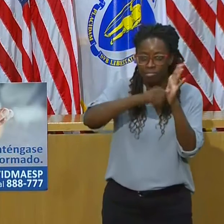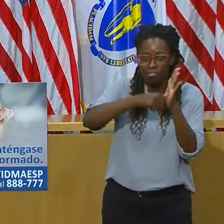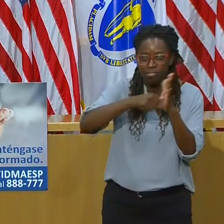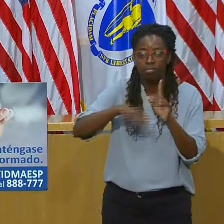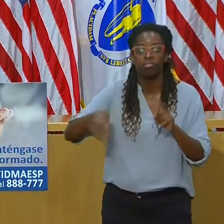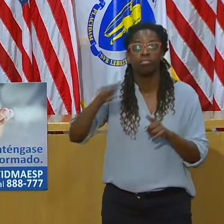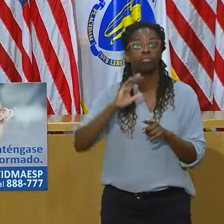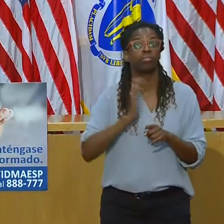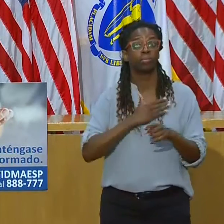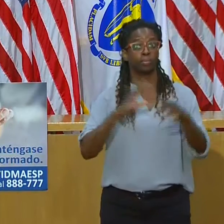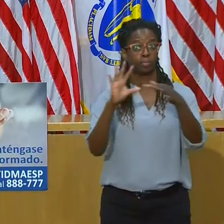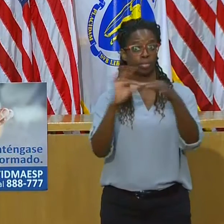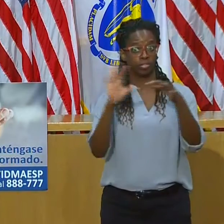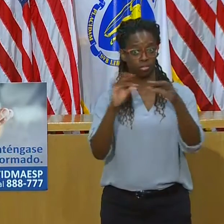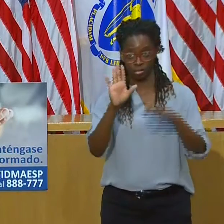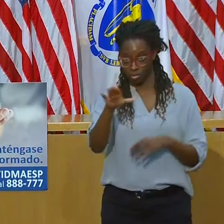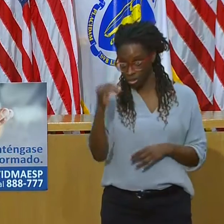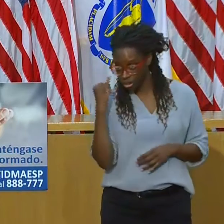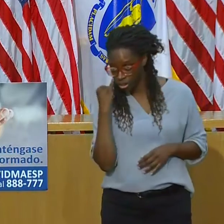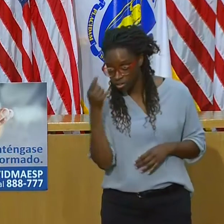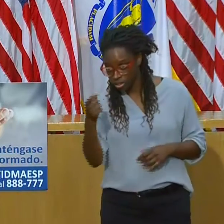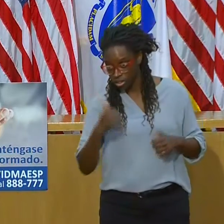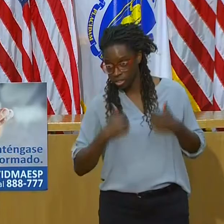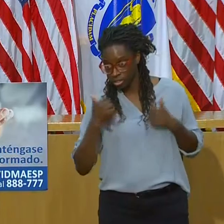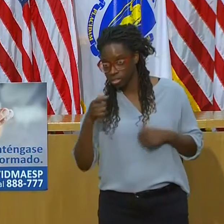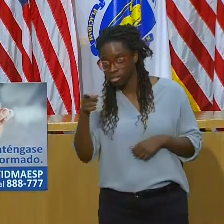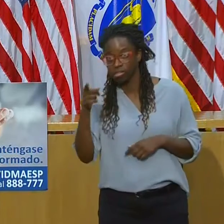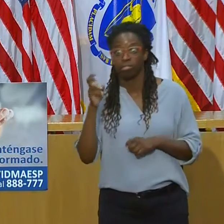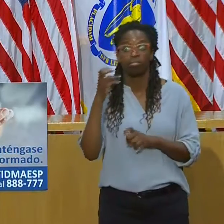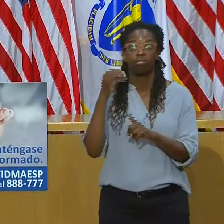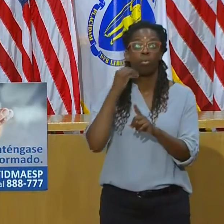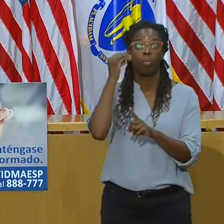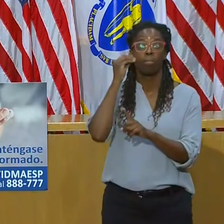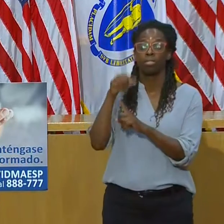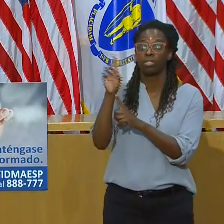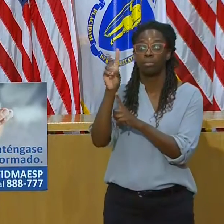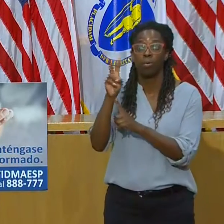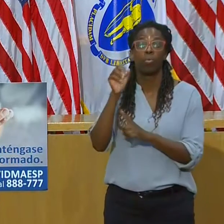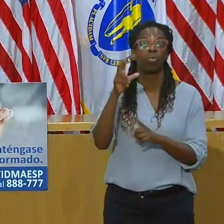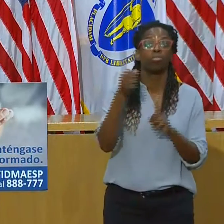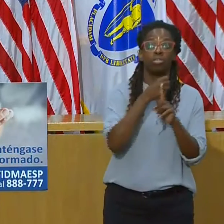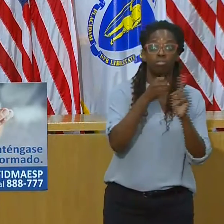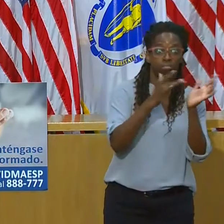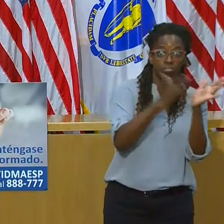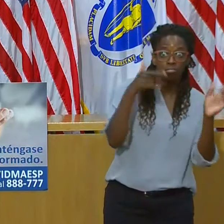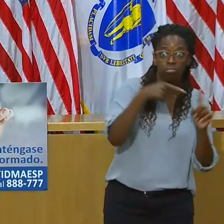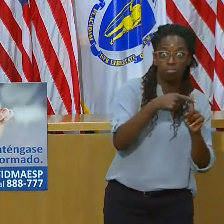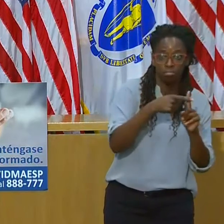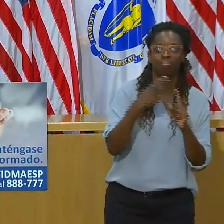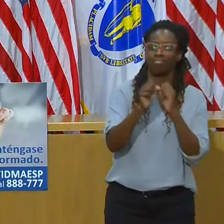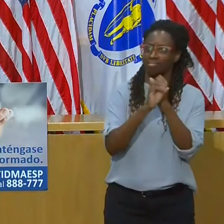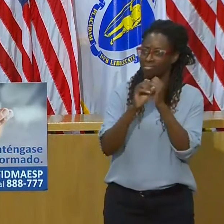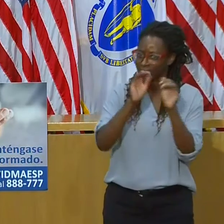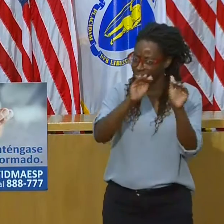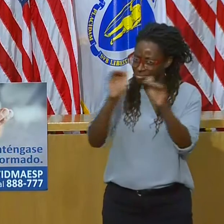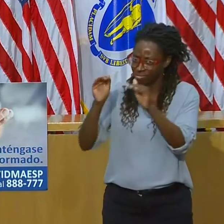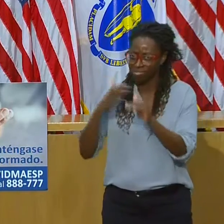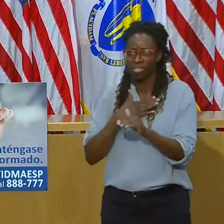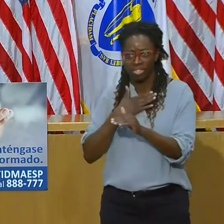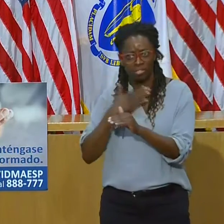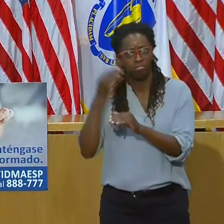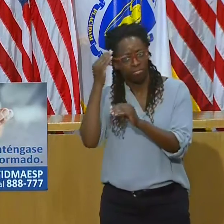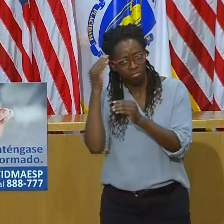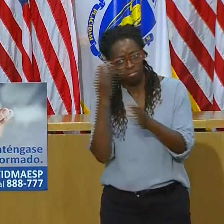assault throughout the Commonwealth. And our message has consistently been and will continue to be